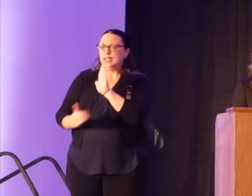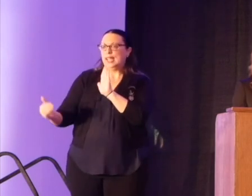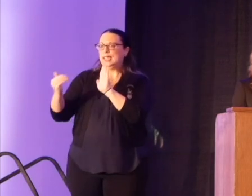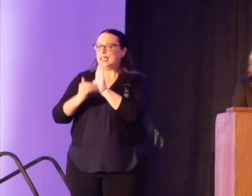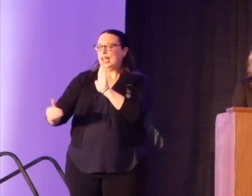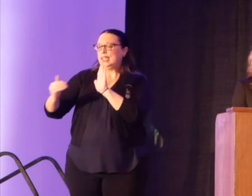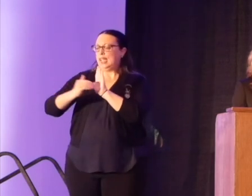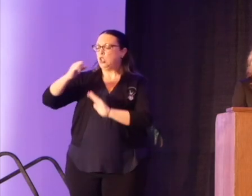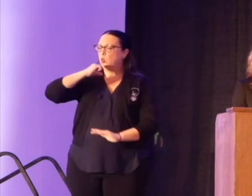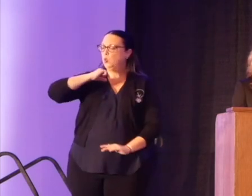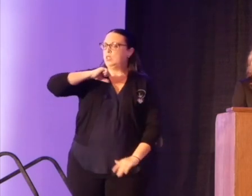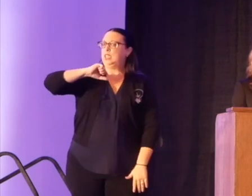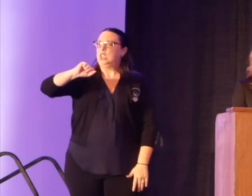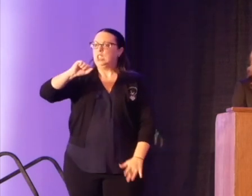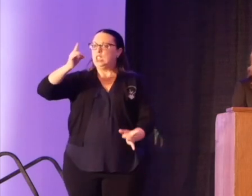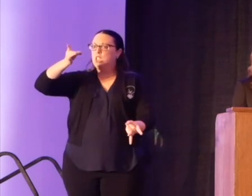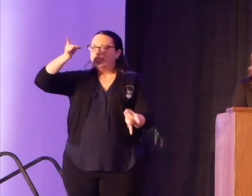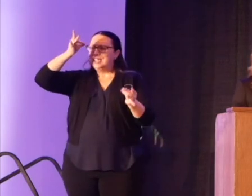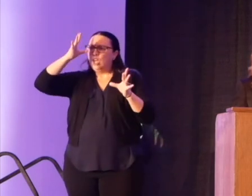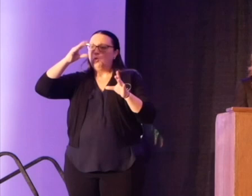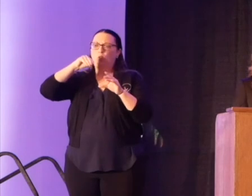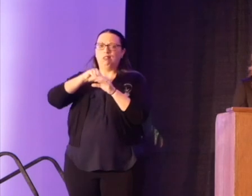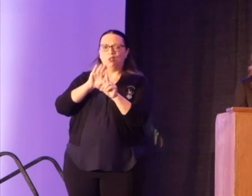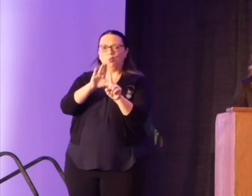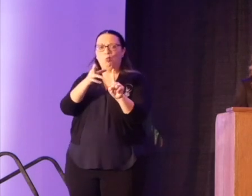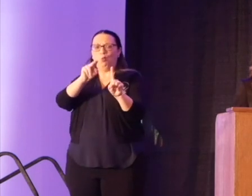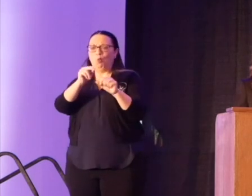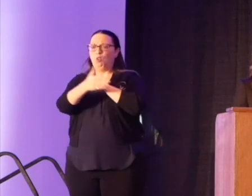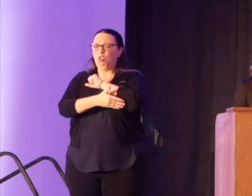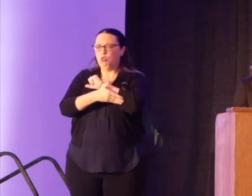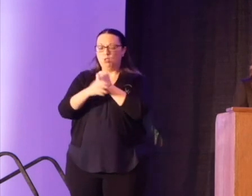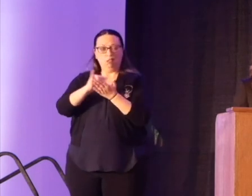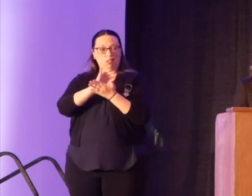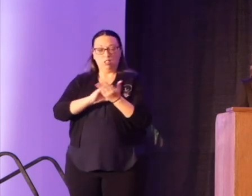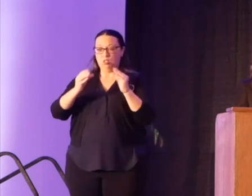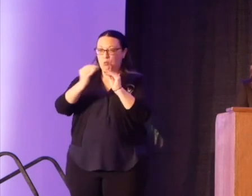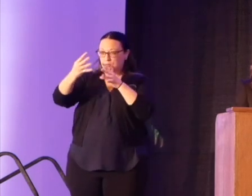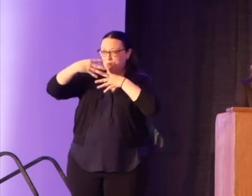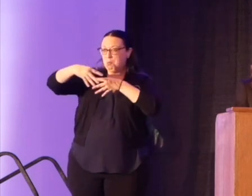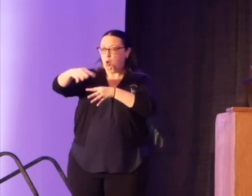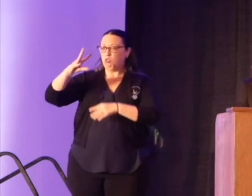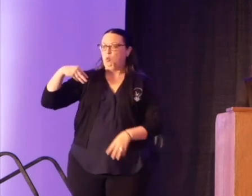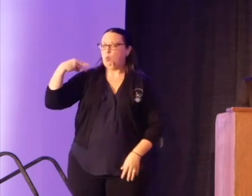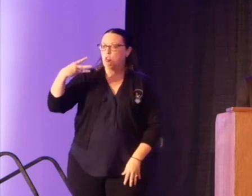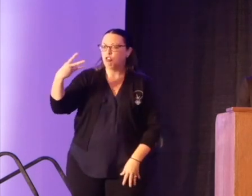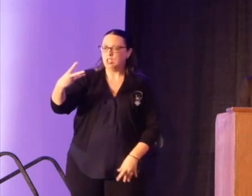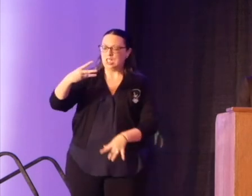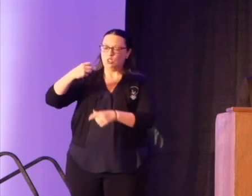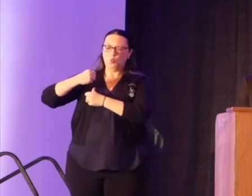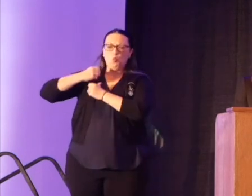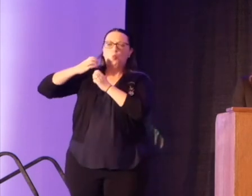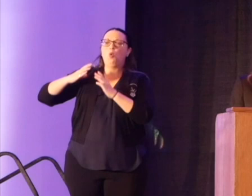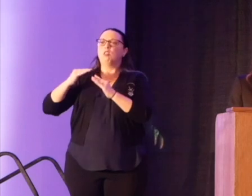to terror in one's own country. This narrative marched on Washington, even as warriors of justice would